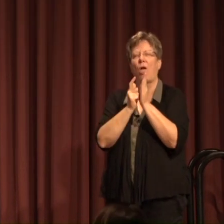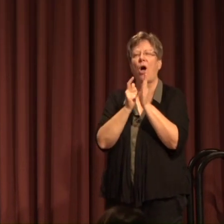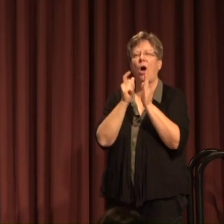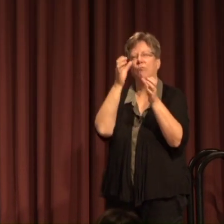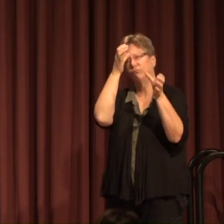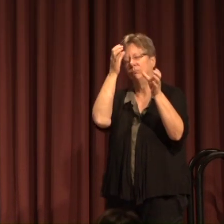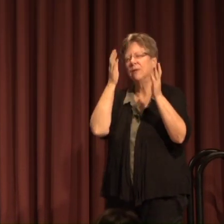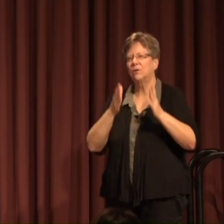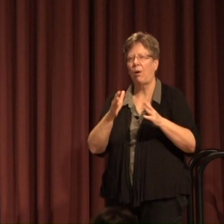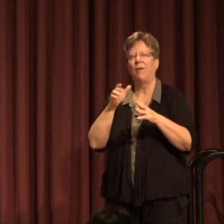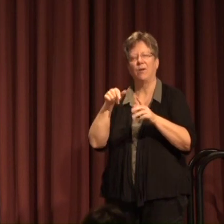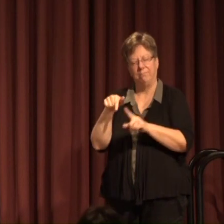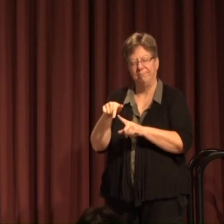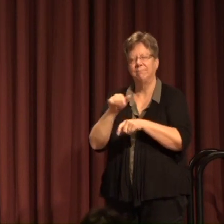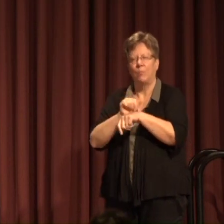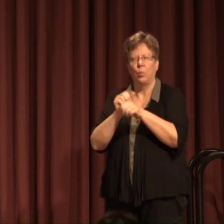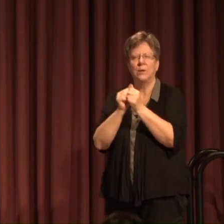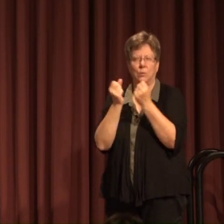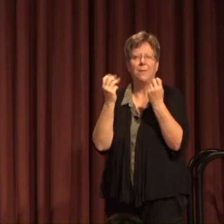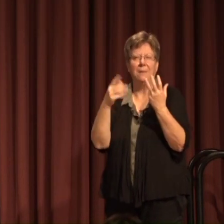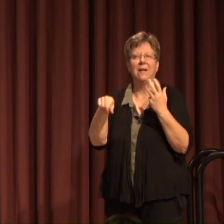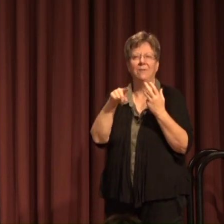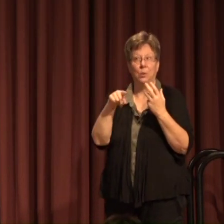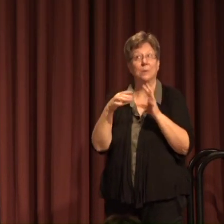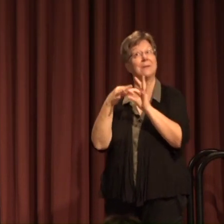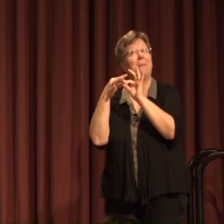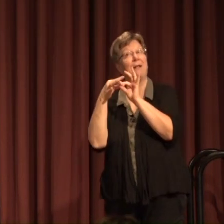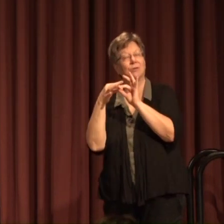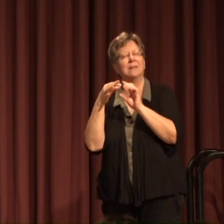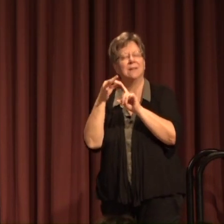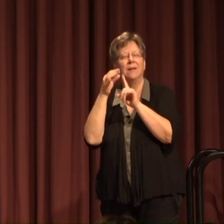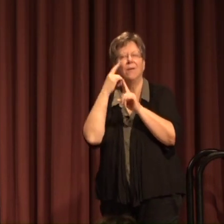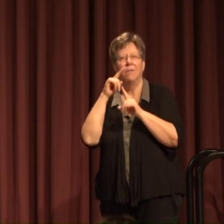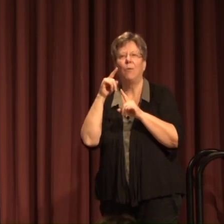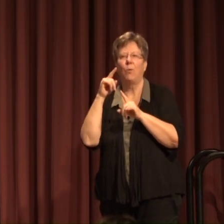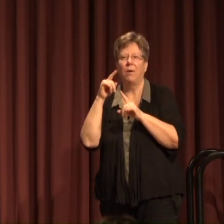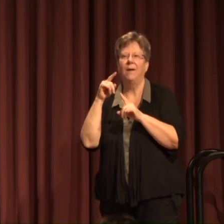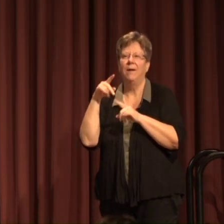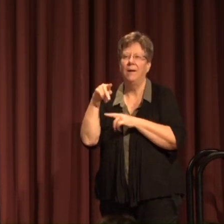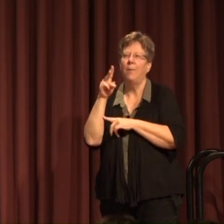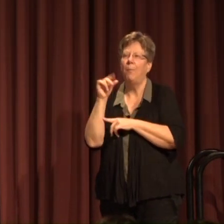with many of you around campus in particular in philosophy and poli-sci Anthony